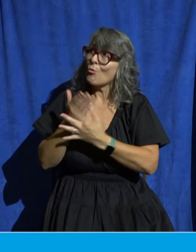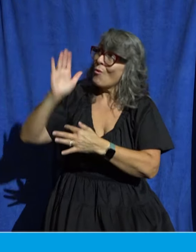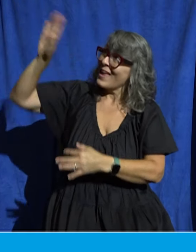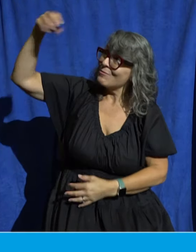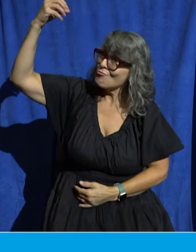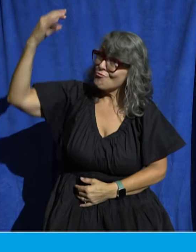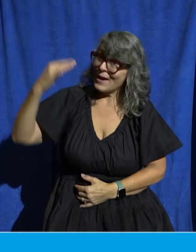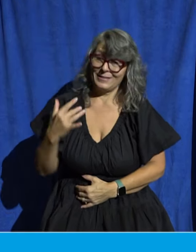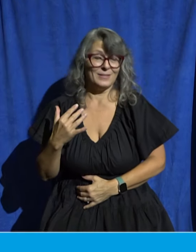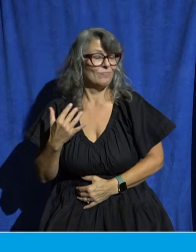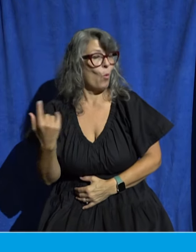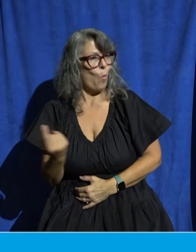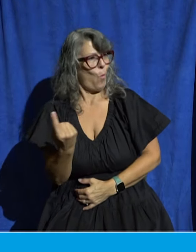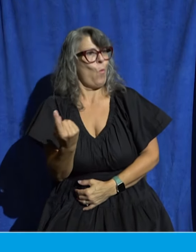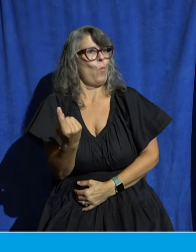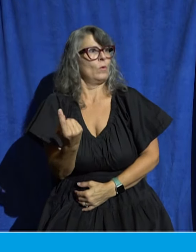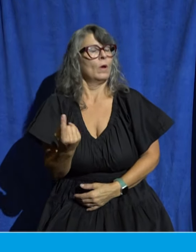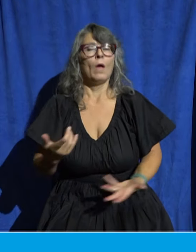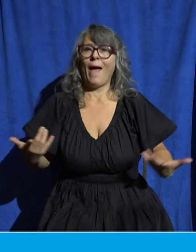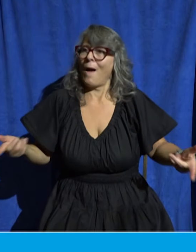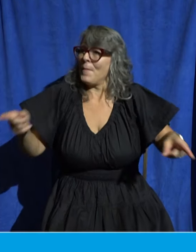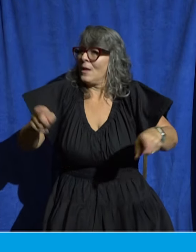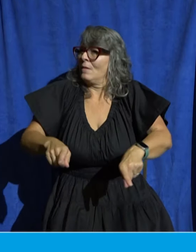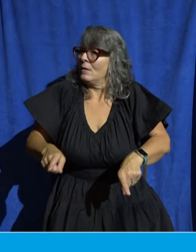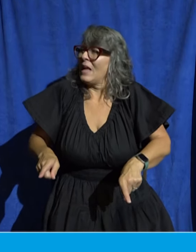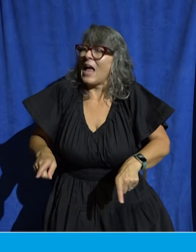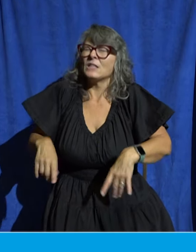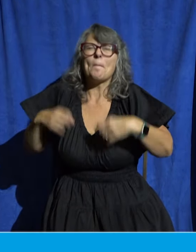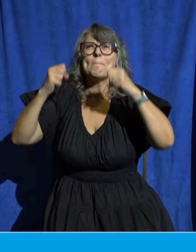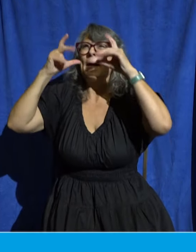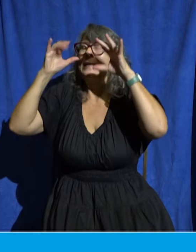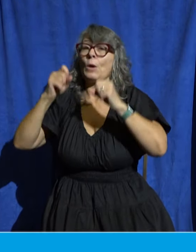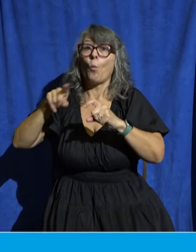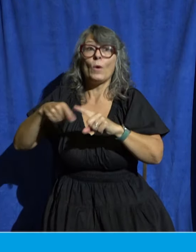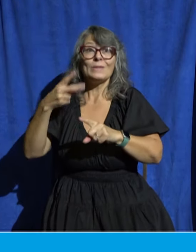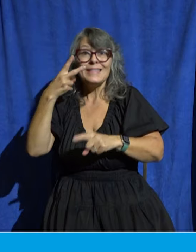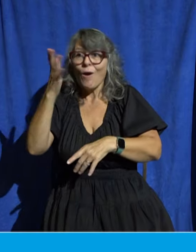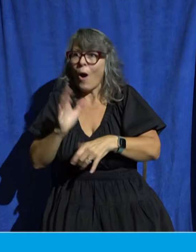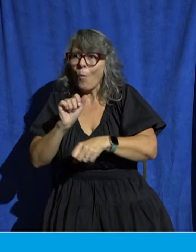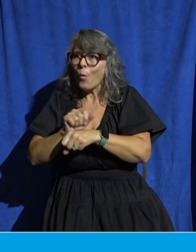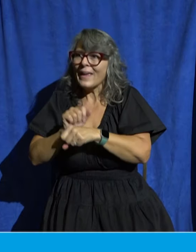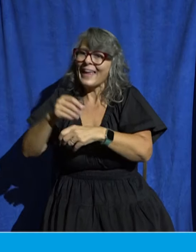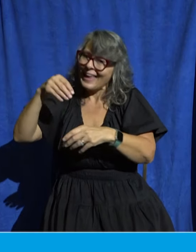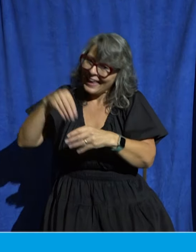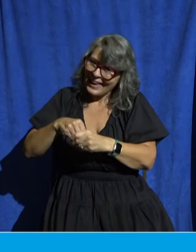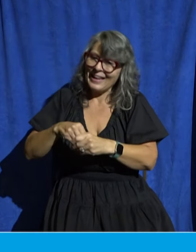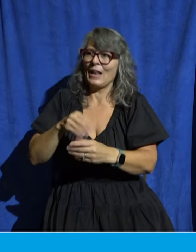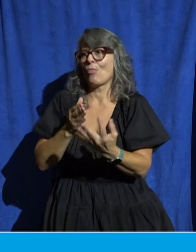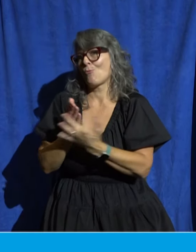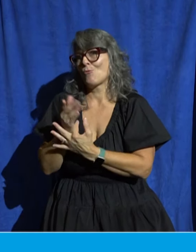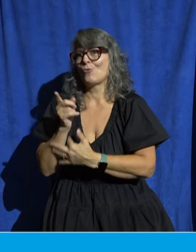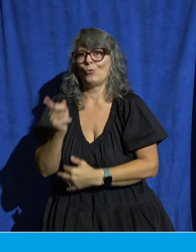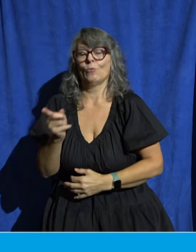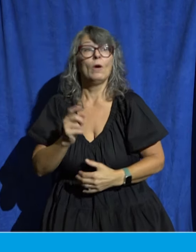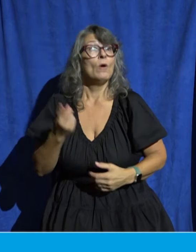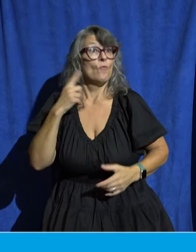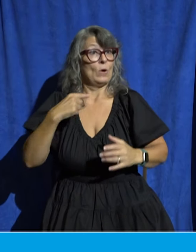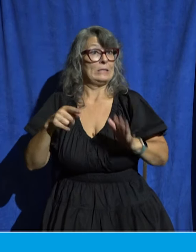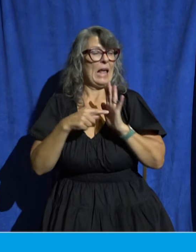And it's so amazing when you're part of seeing God at work in and through you. Like for me, I can't begin to